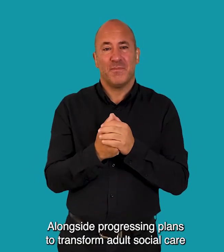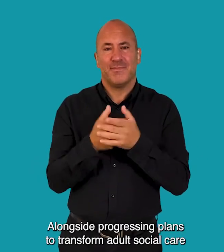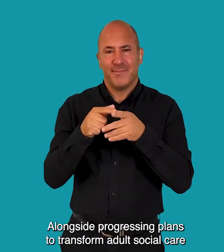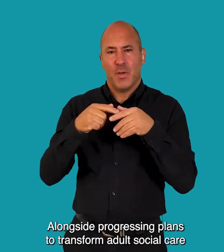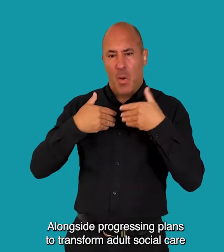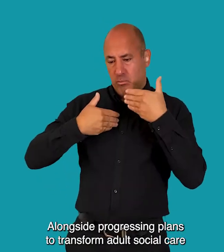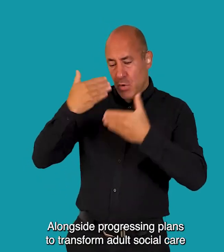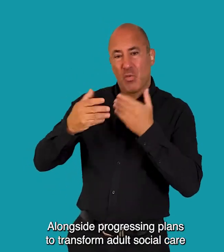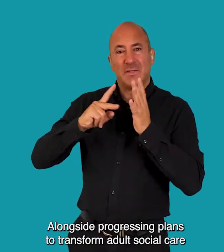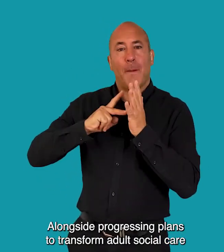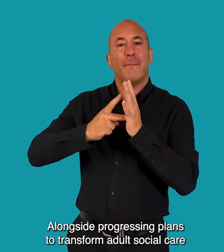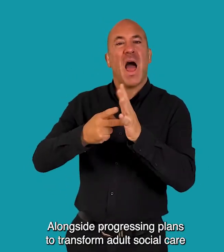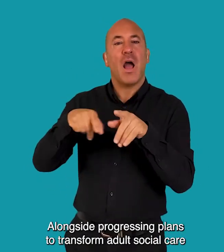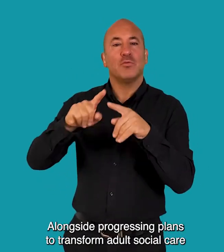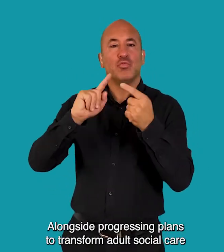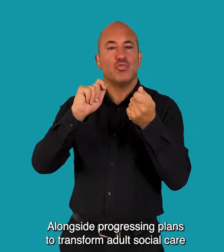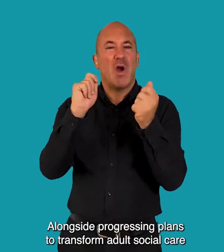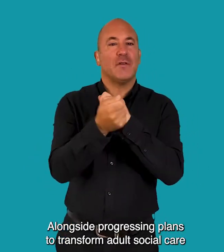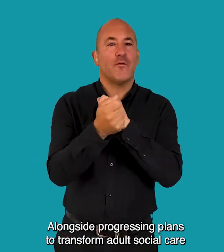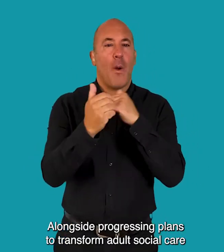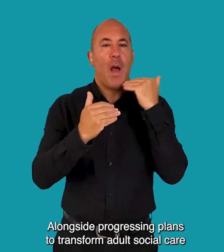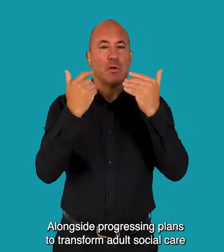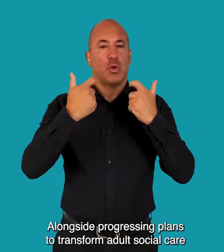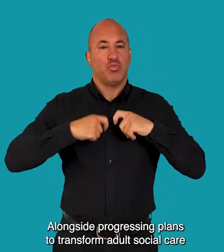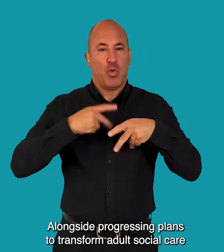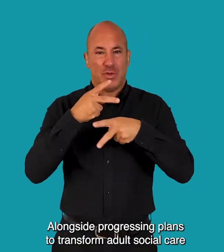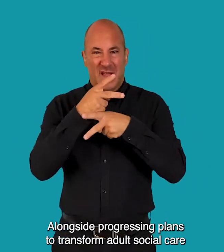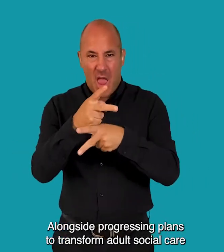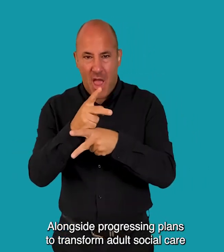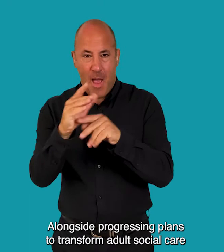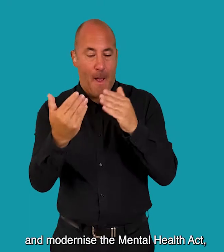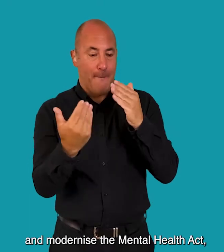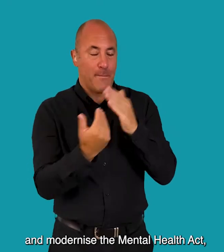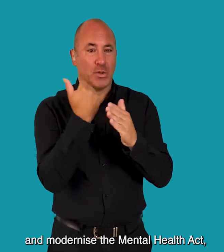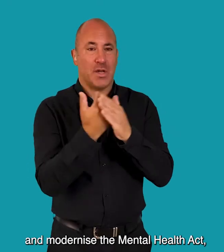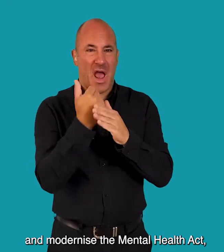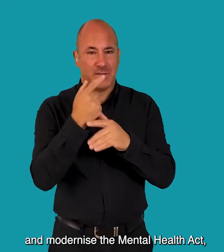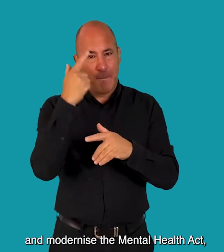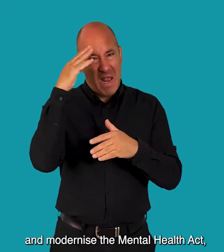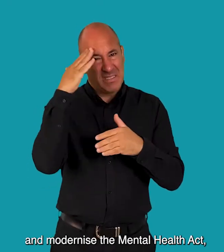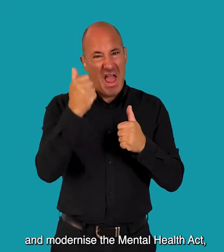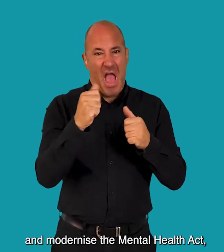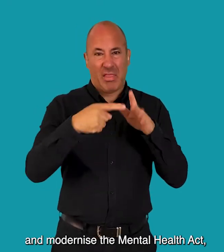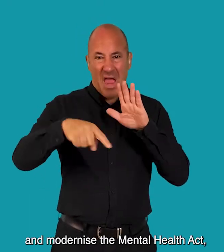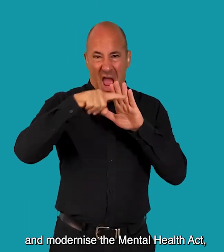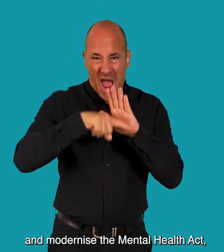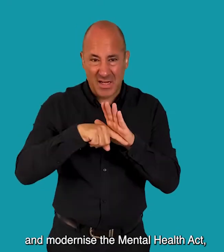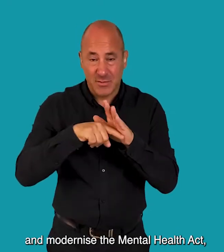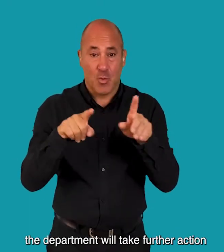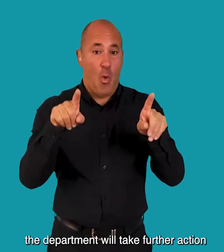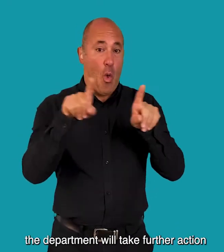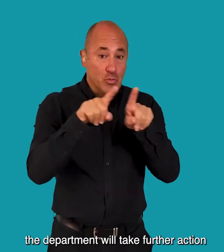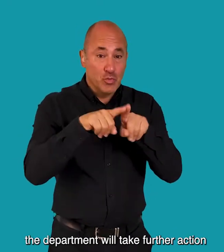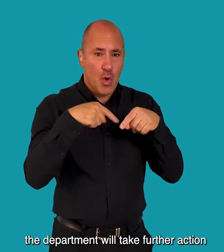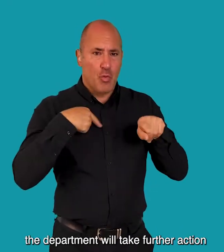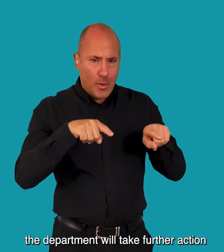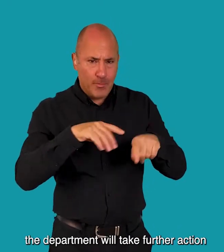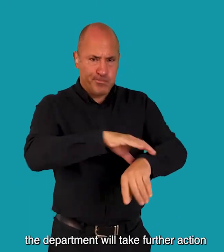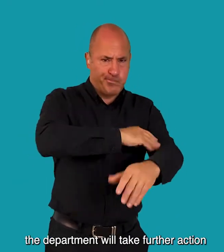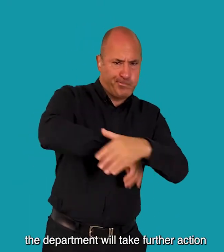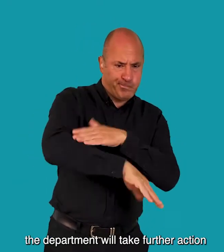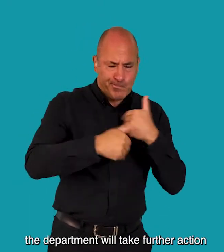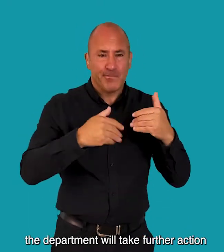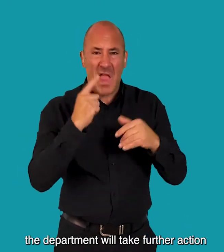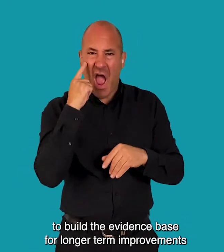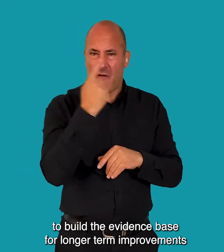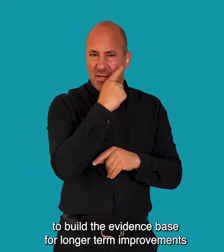Alongside progressing plans to transform adult social care and modernise the Mental Health Act The Department would take